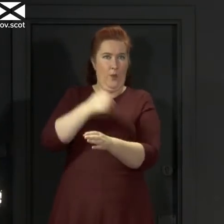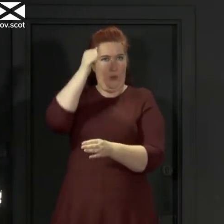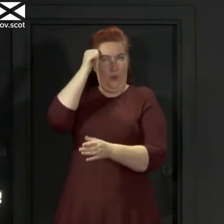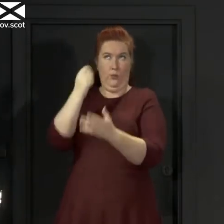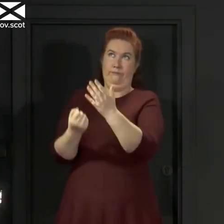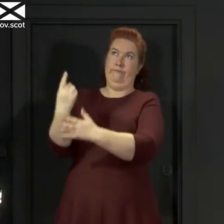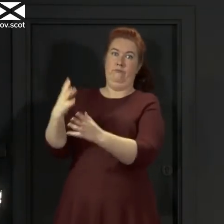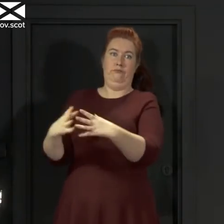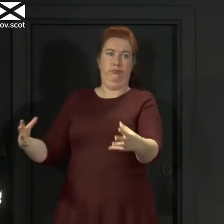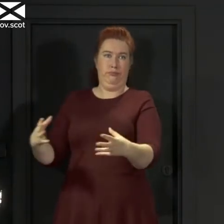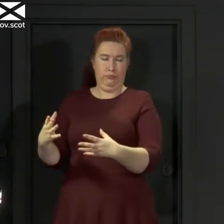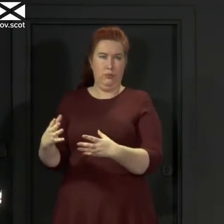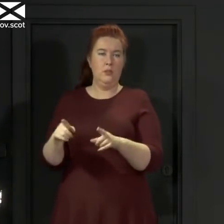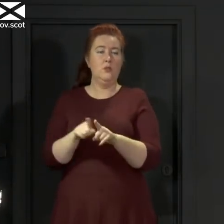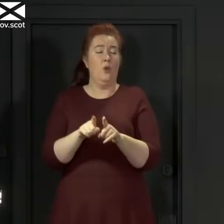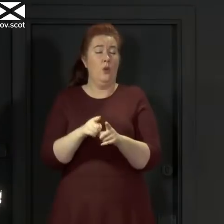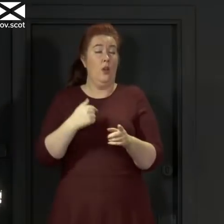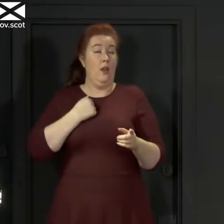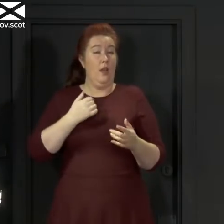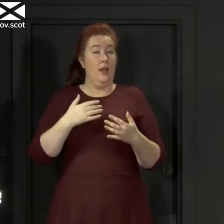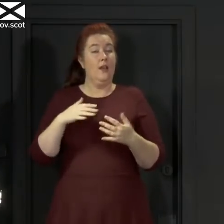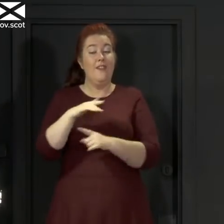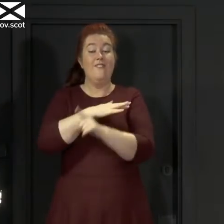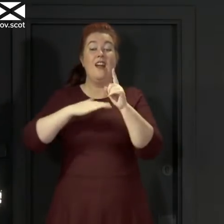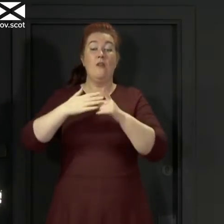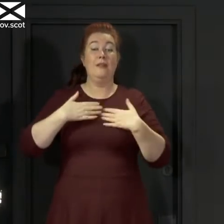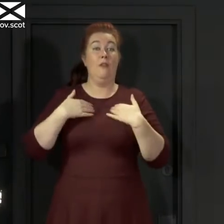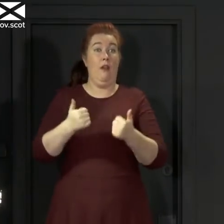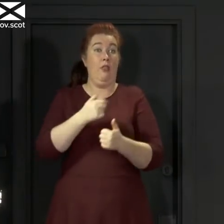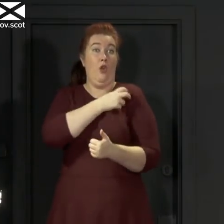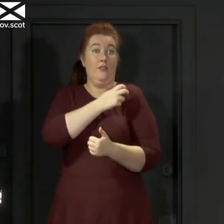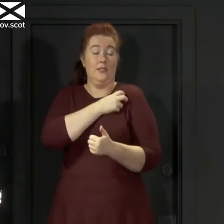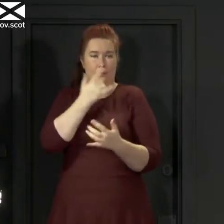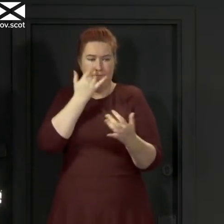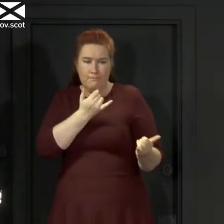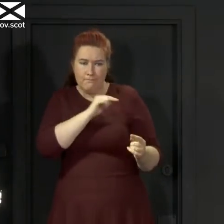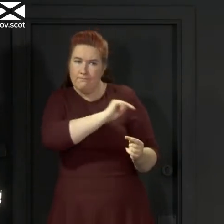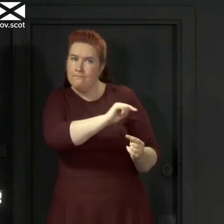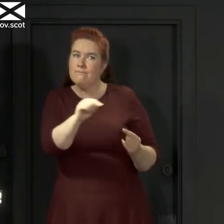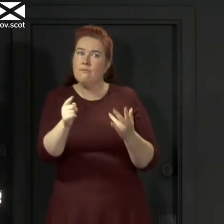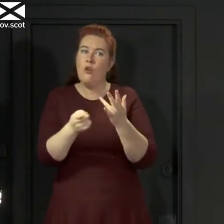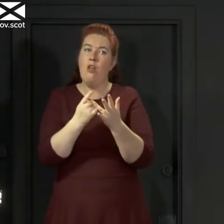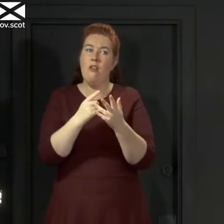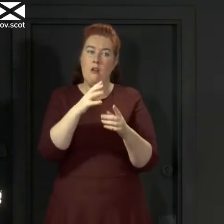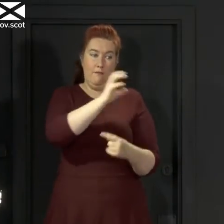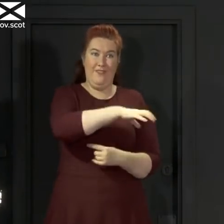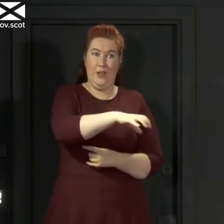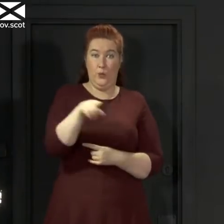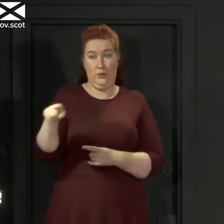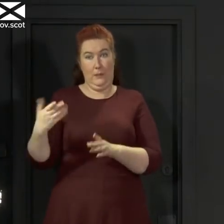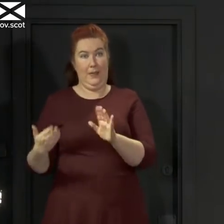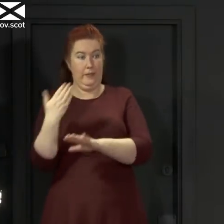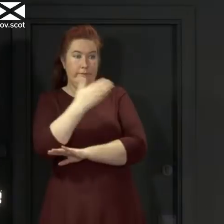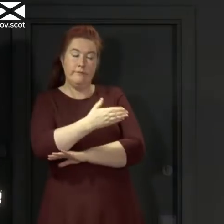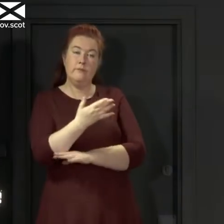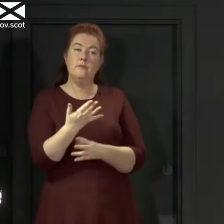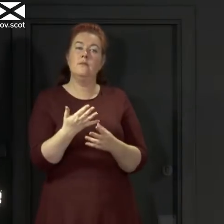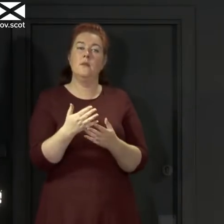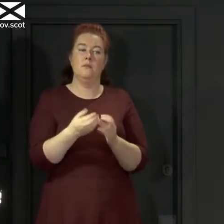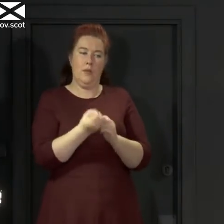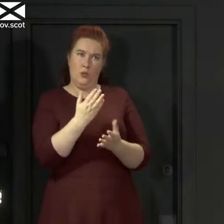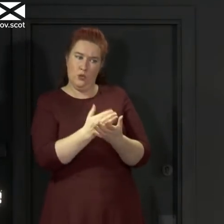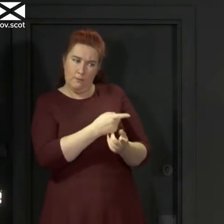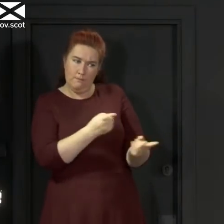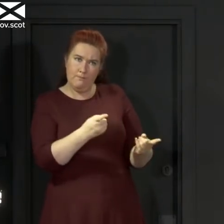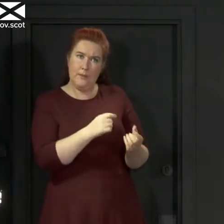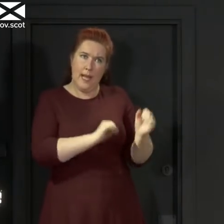the outbreak. Environmental health officers have checked on all of those locations. They are satisfied that precautions such as protective